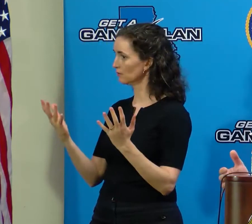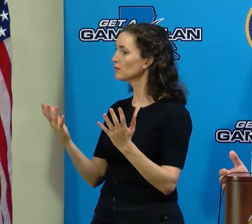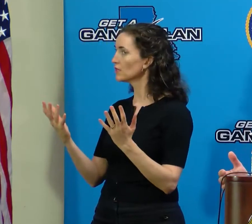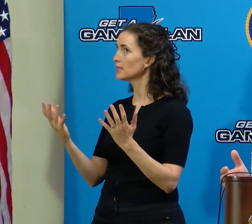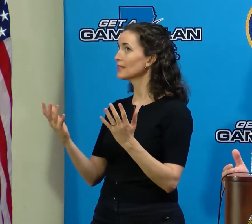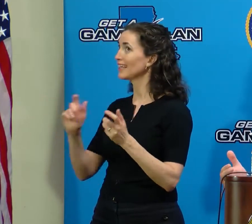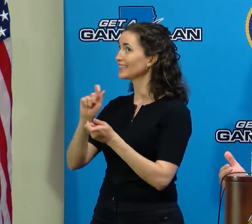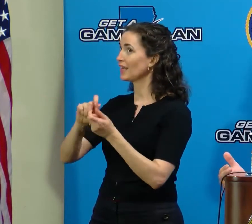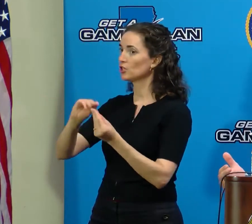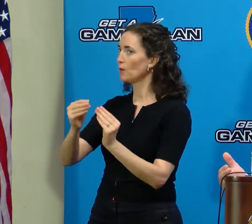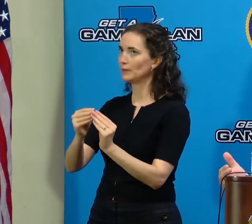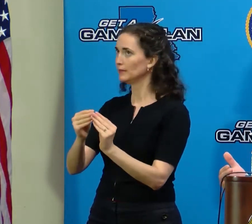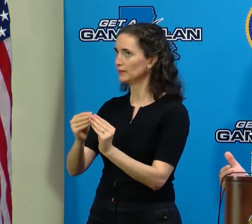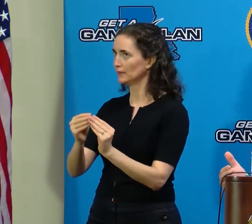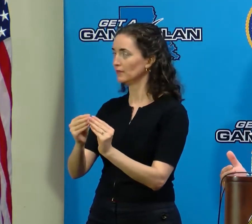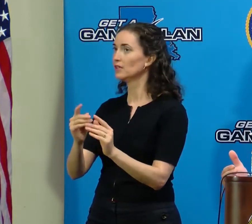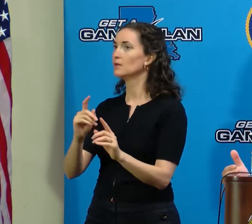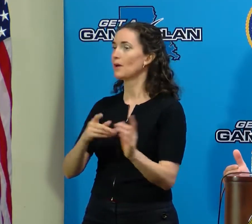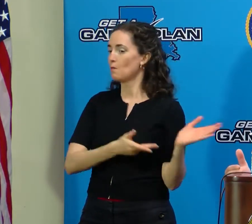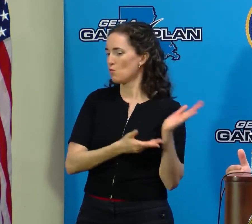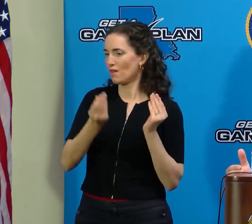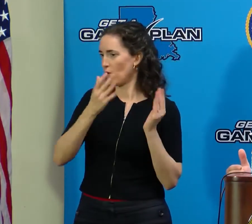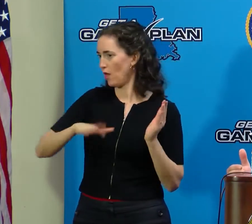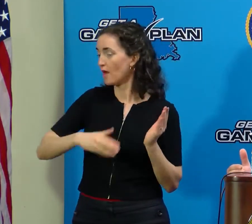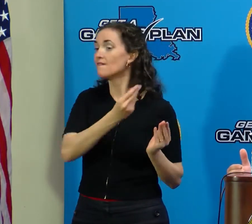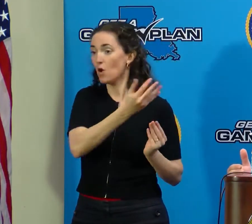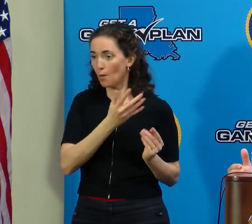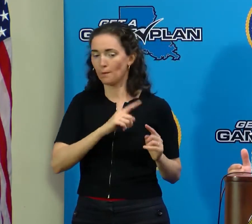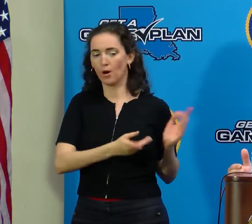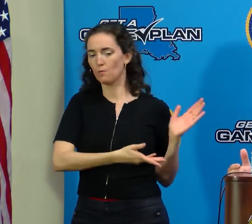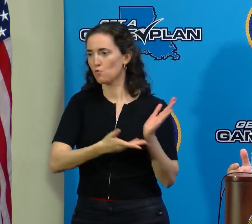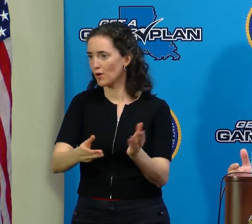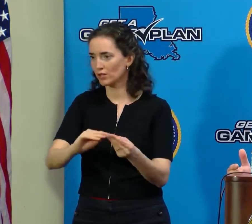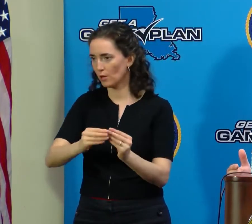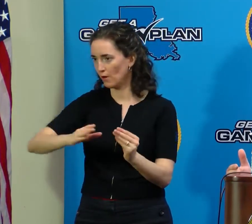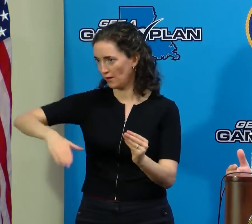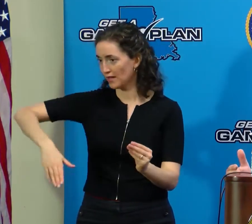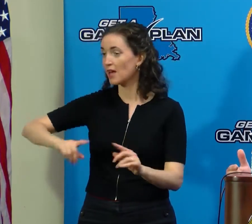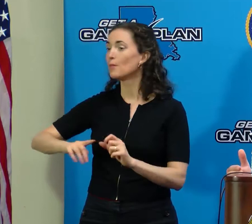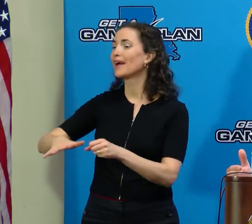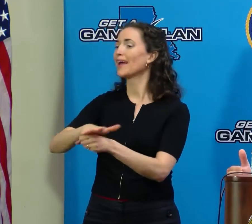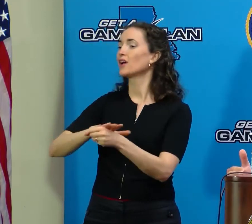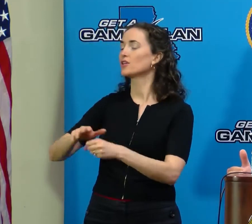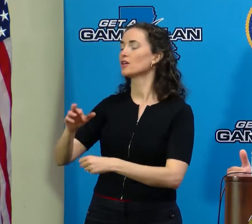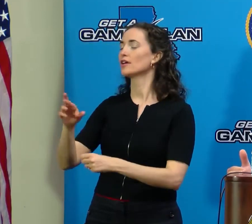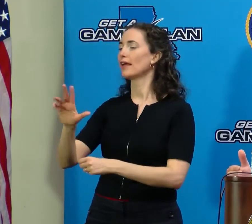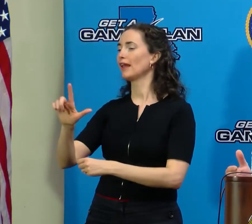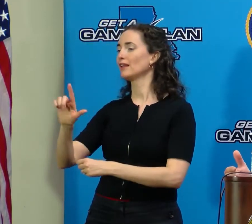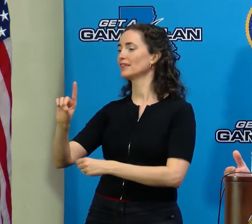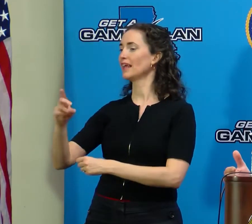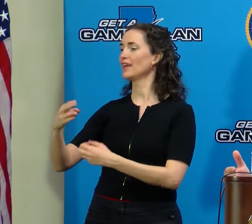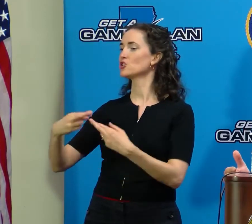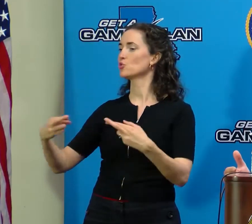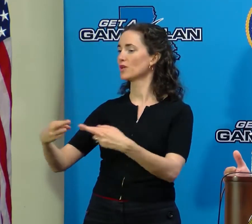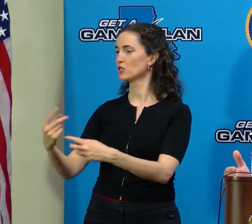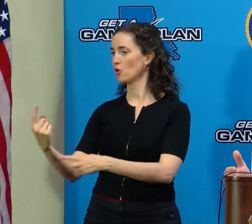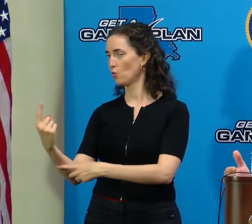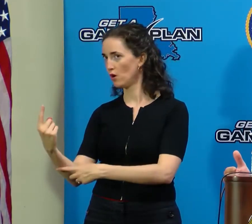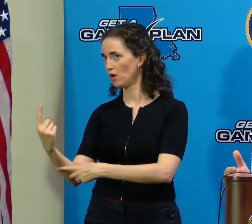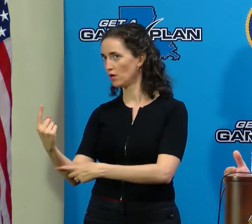But I can tell you in the LDH regions 1, 3,